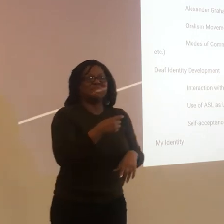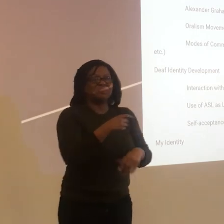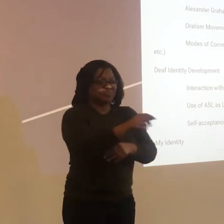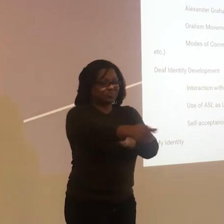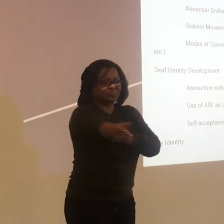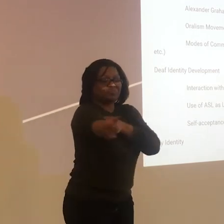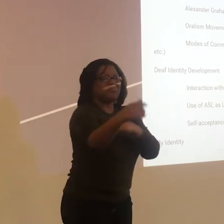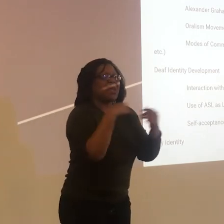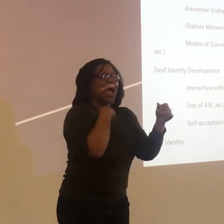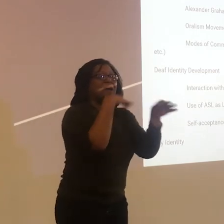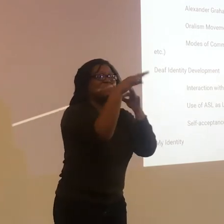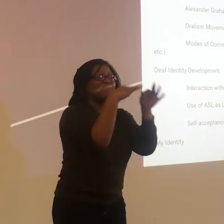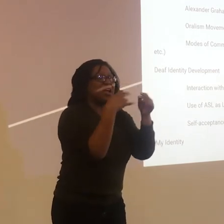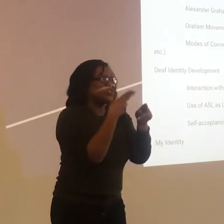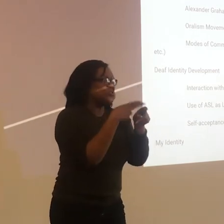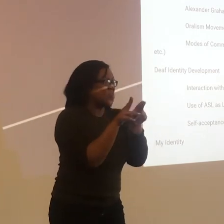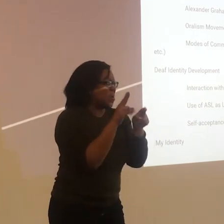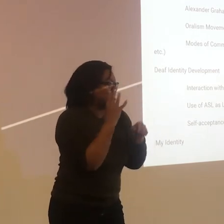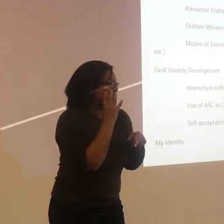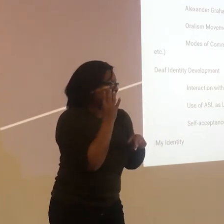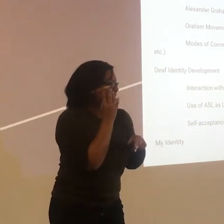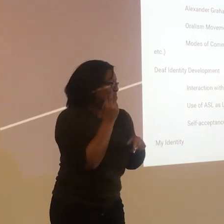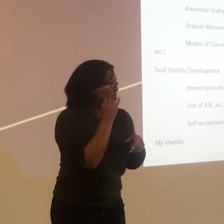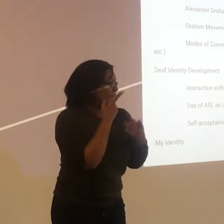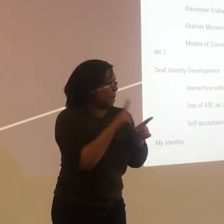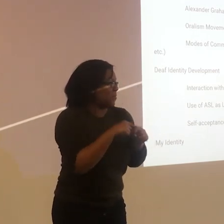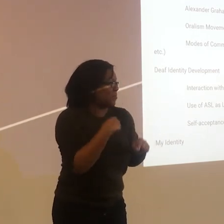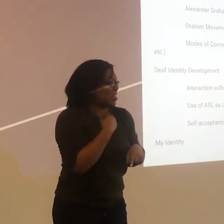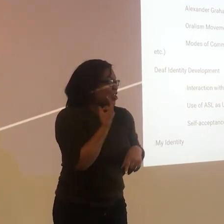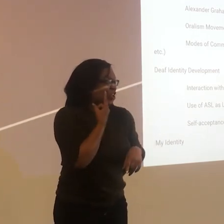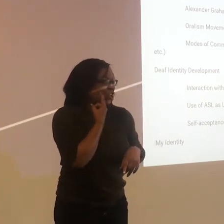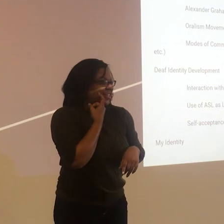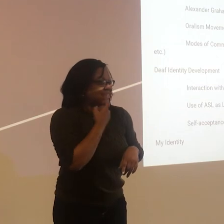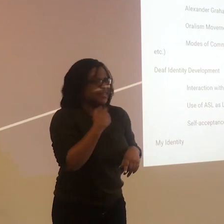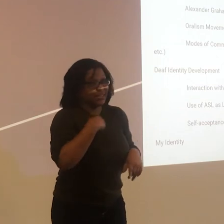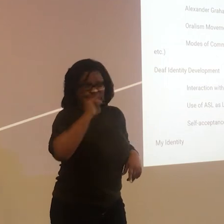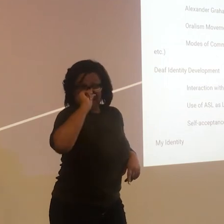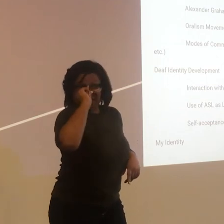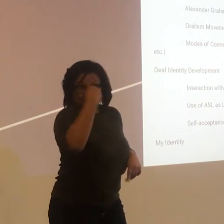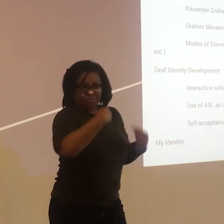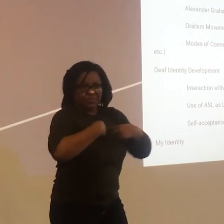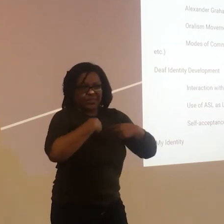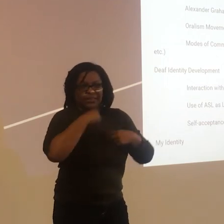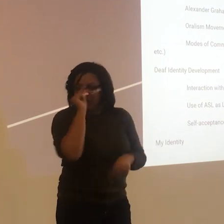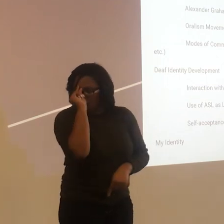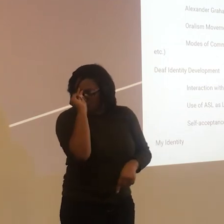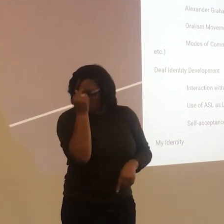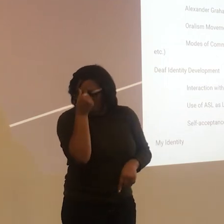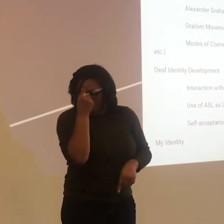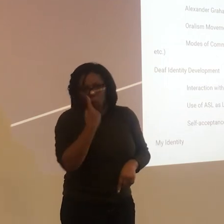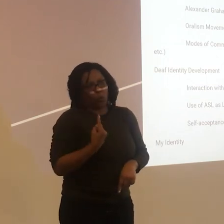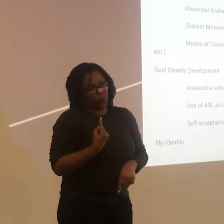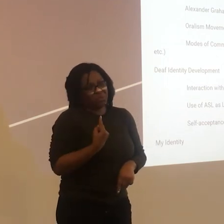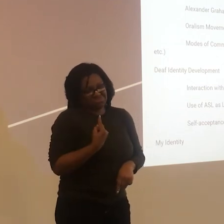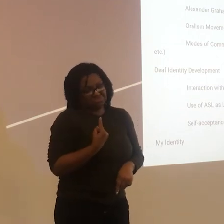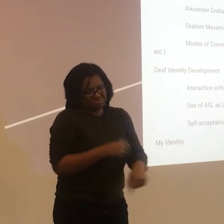Driving. Someone just mentioned driving. All right. Let me tell you something that just happened to me. And this is an embarrassing story.